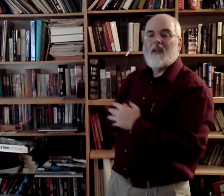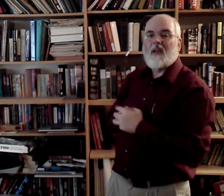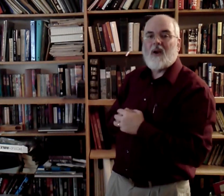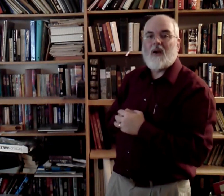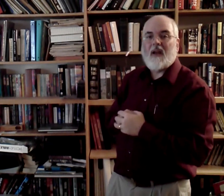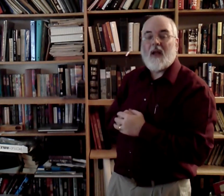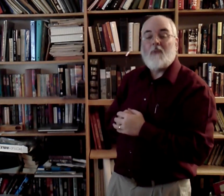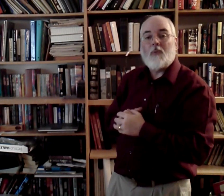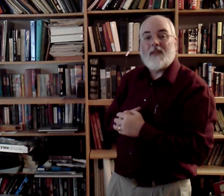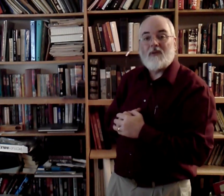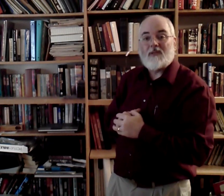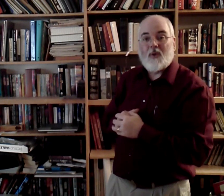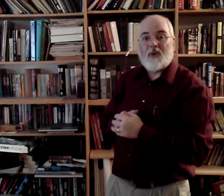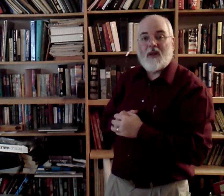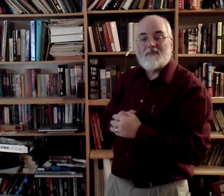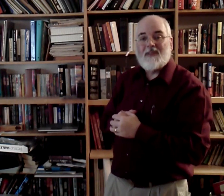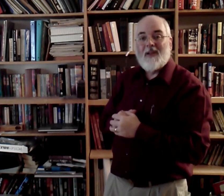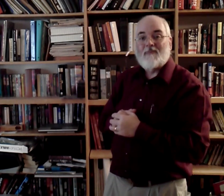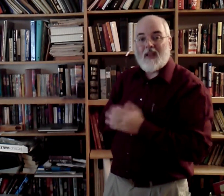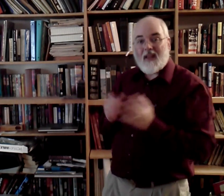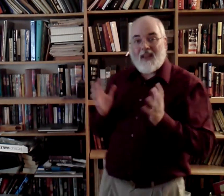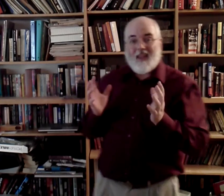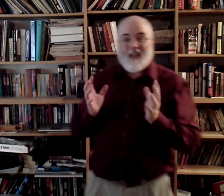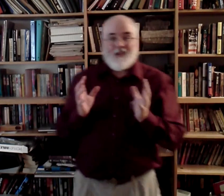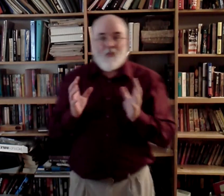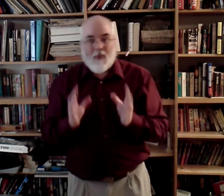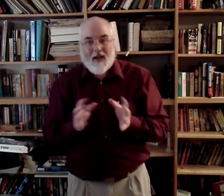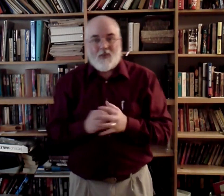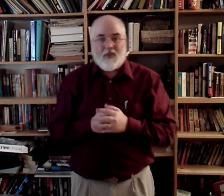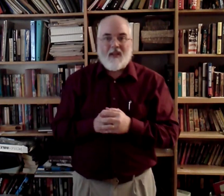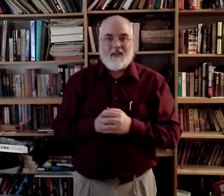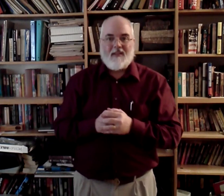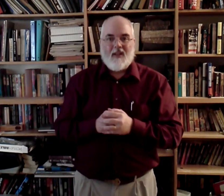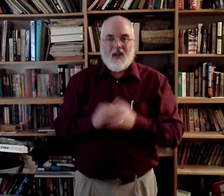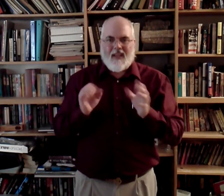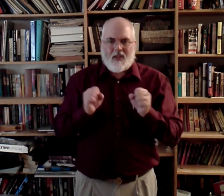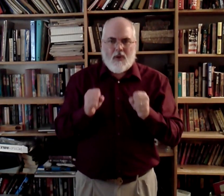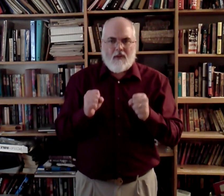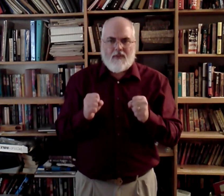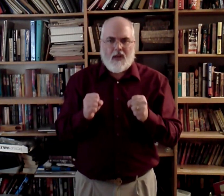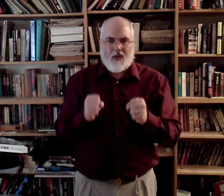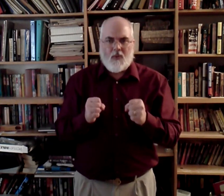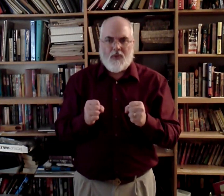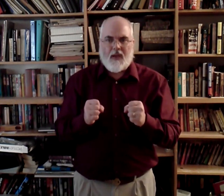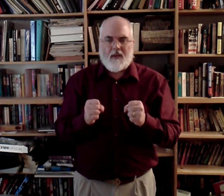Alright, I'm hoping that was slow enough. Practice with it. Get to where you're feeling good with it.